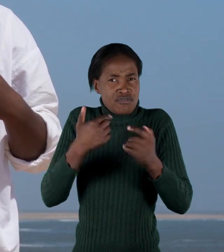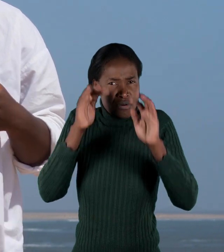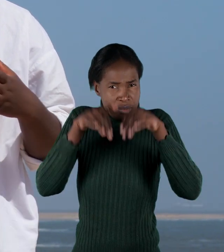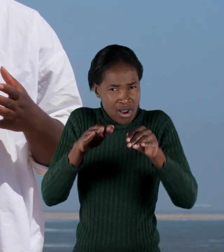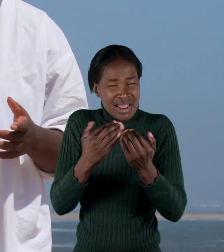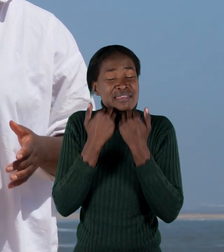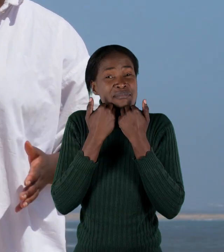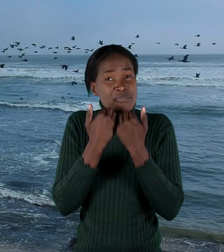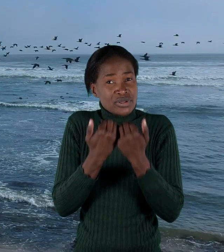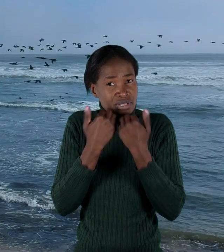lives are linked to the ocean.